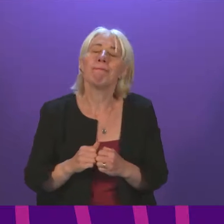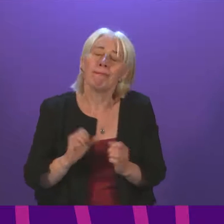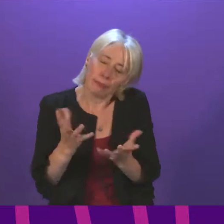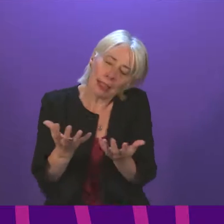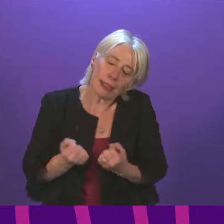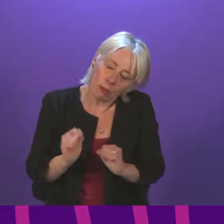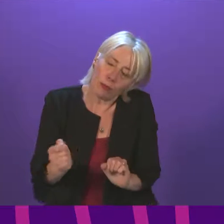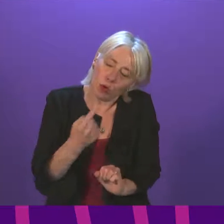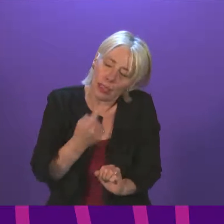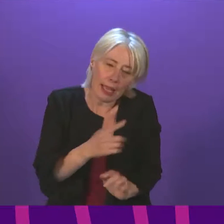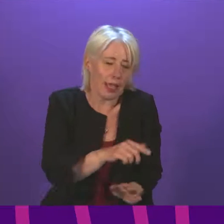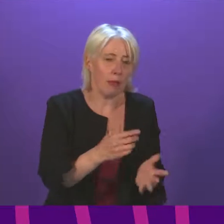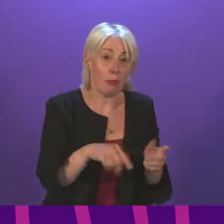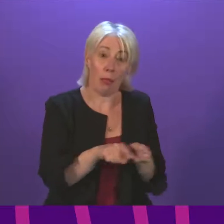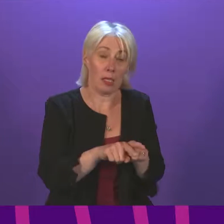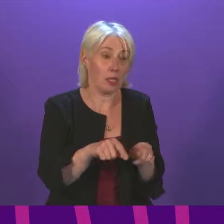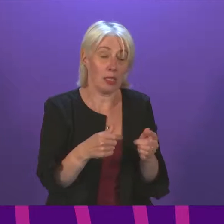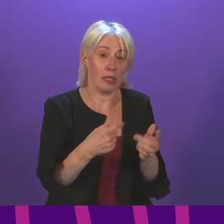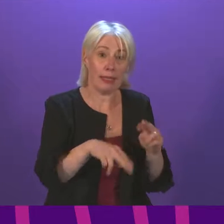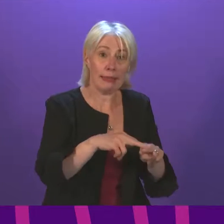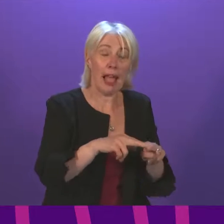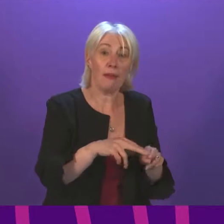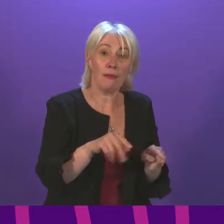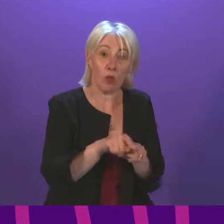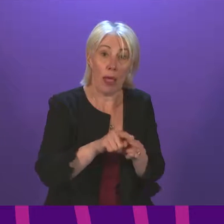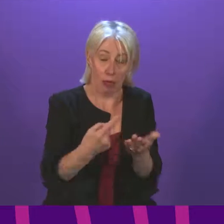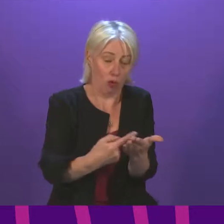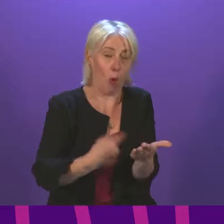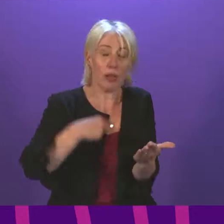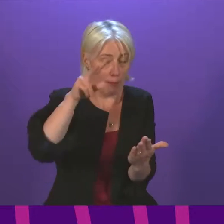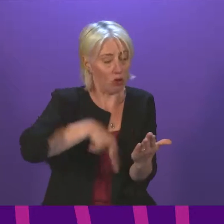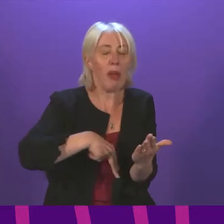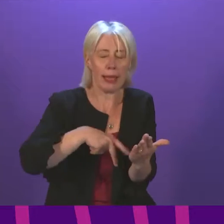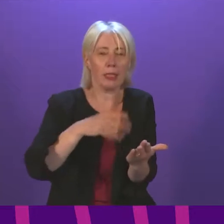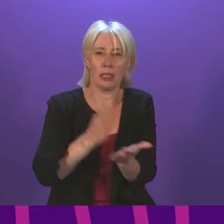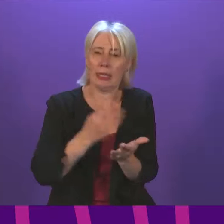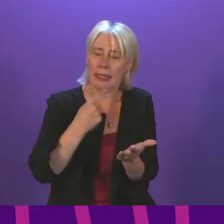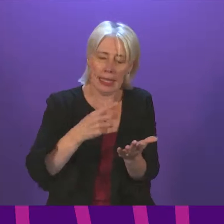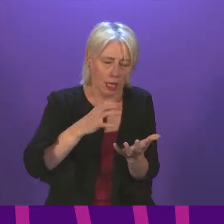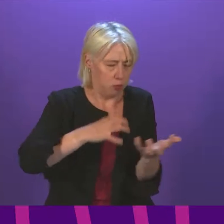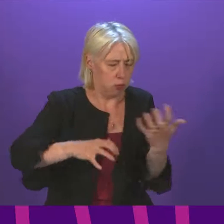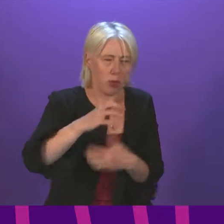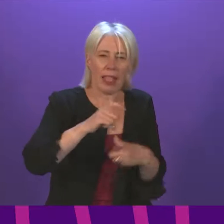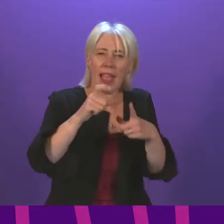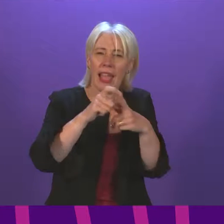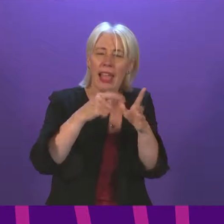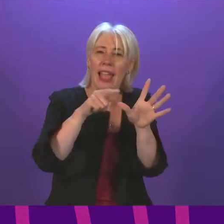the staff. And I read, of course, the article, as Ms Webber would have done, around the complexity of the Daytech system. The Daytech system does